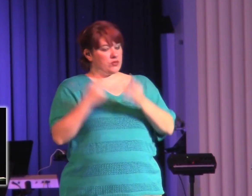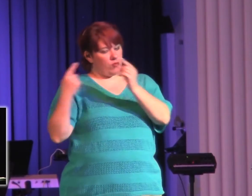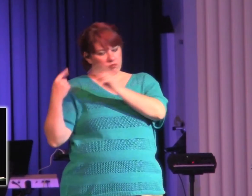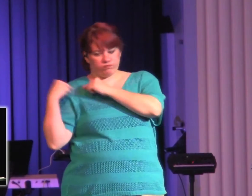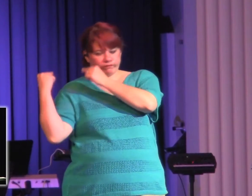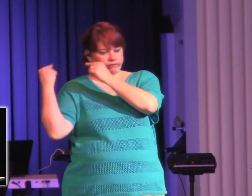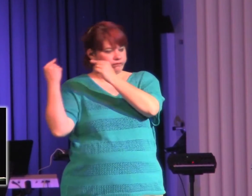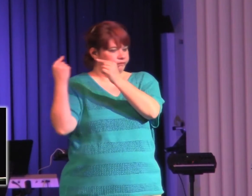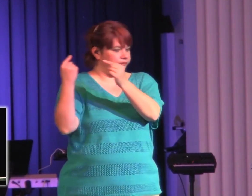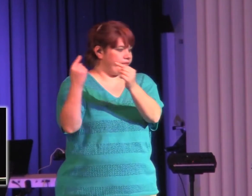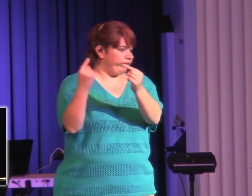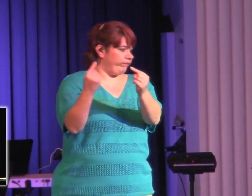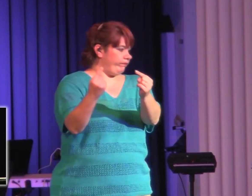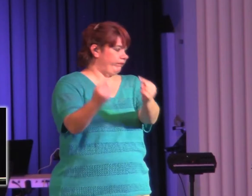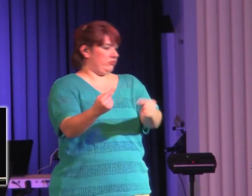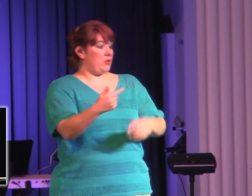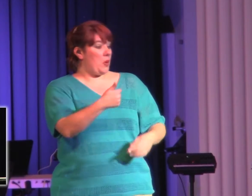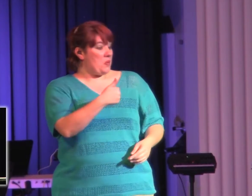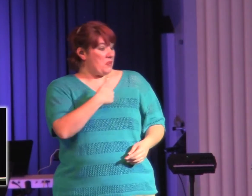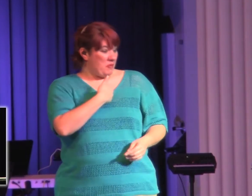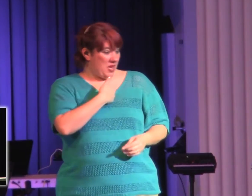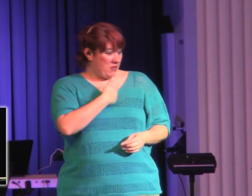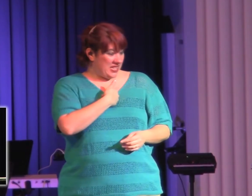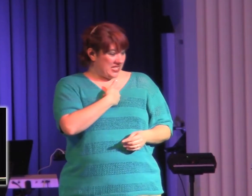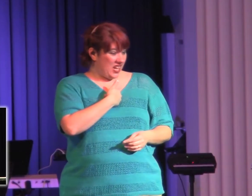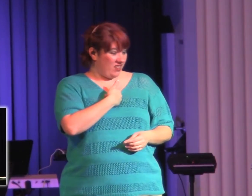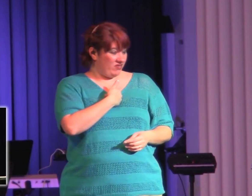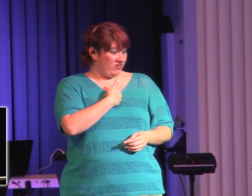I have thought about stealing.